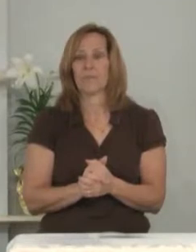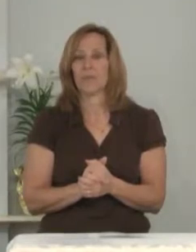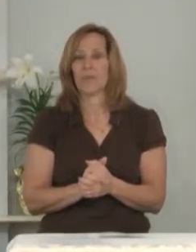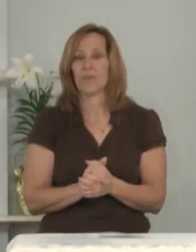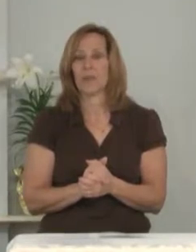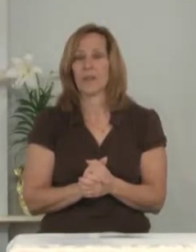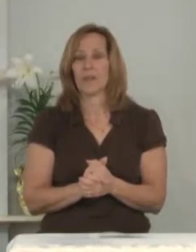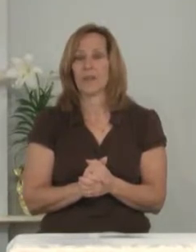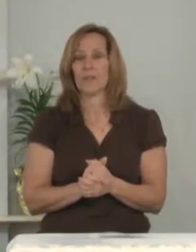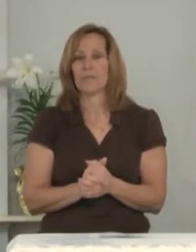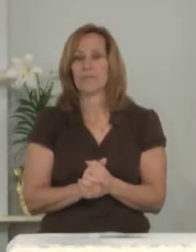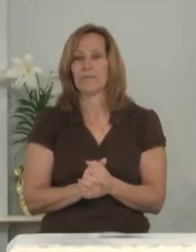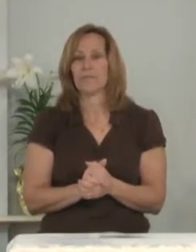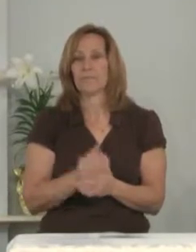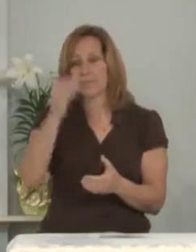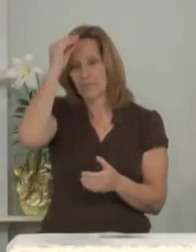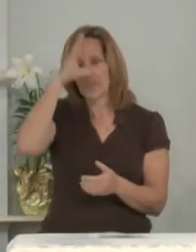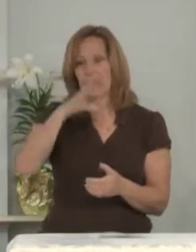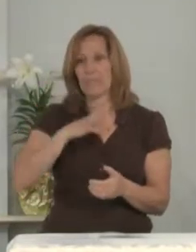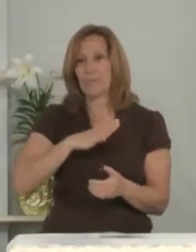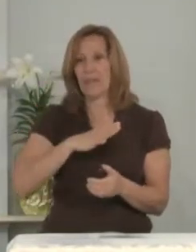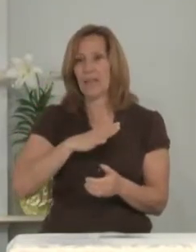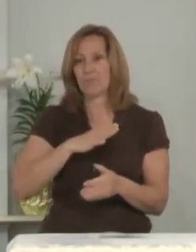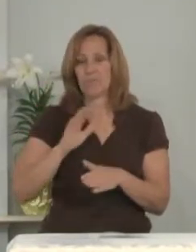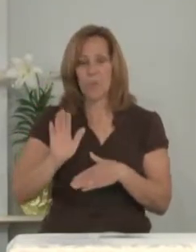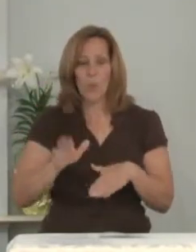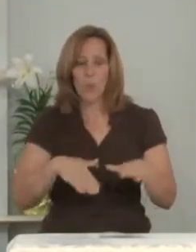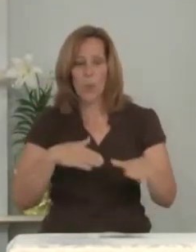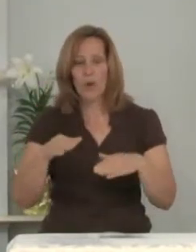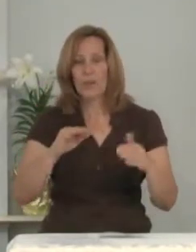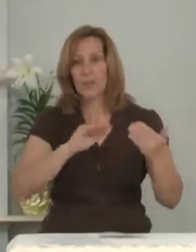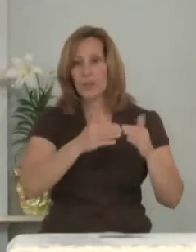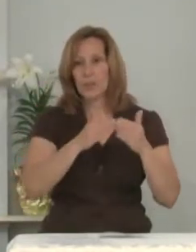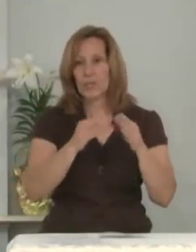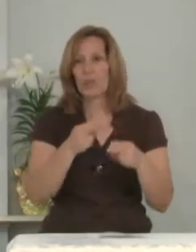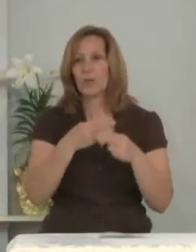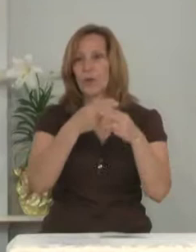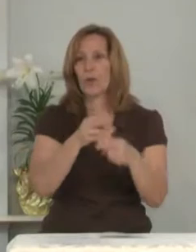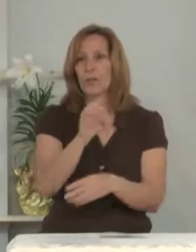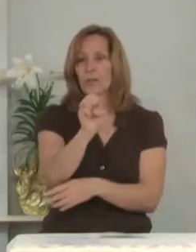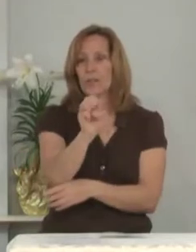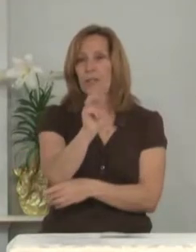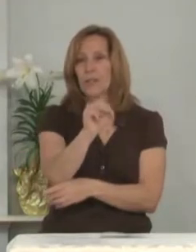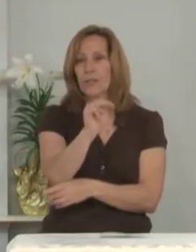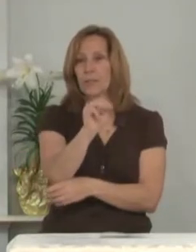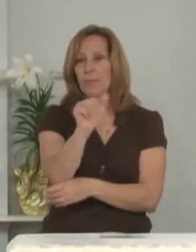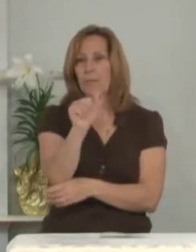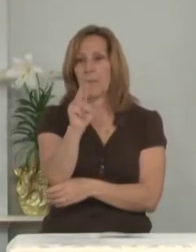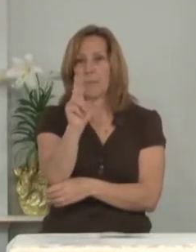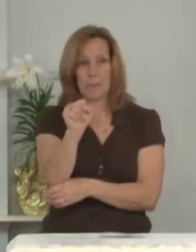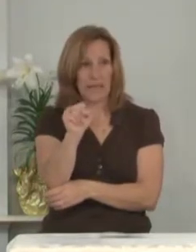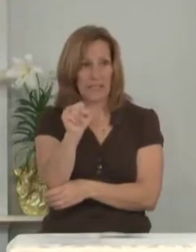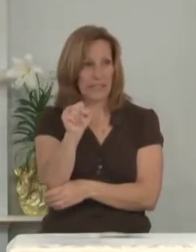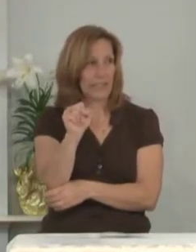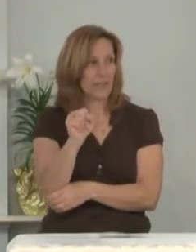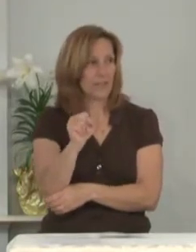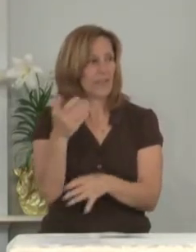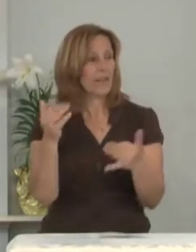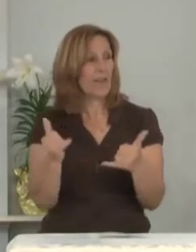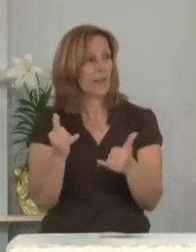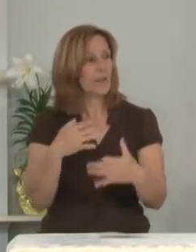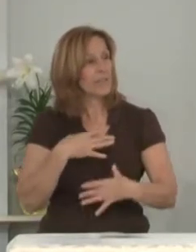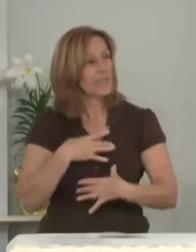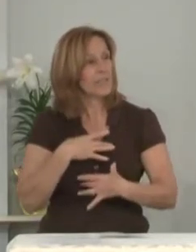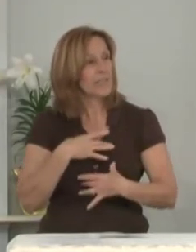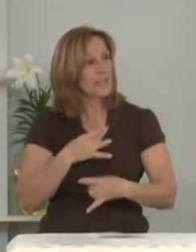He's on these men are on the way to a town called Emmaus. Now it's